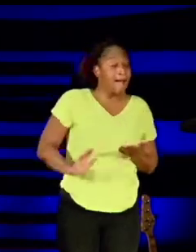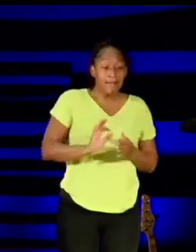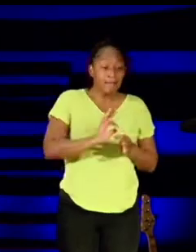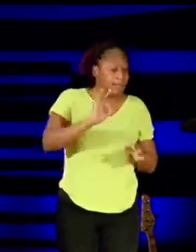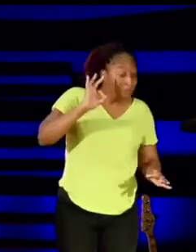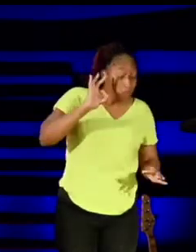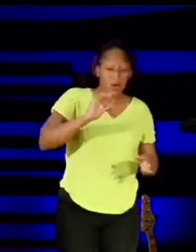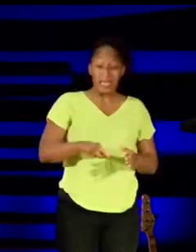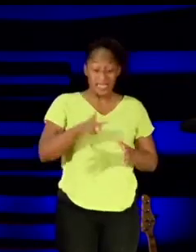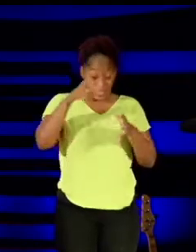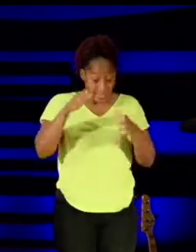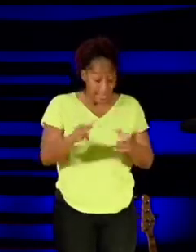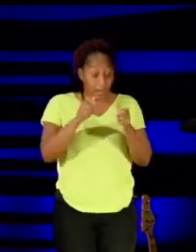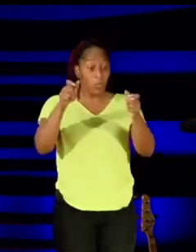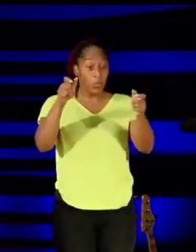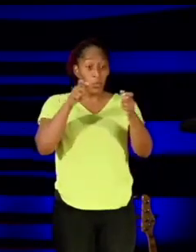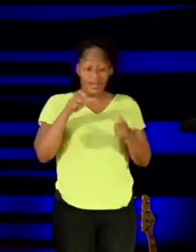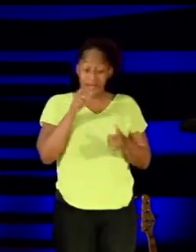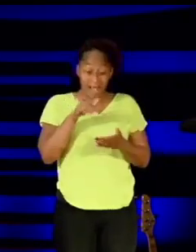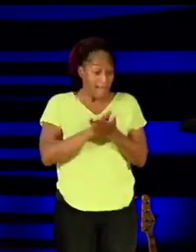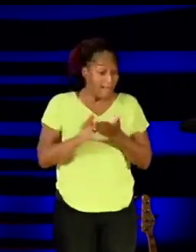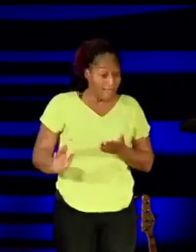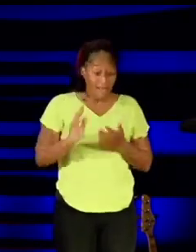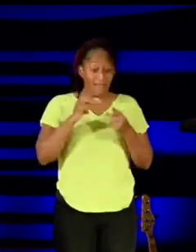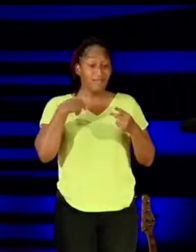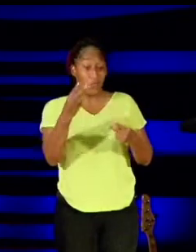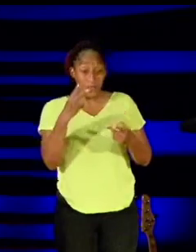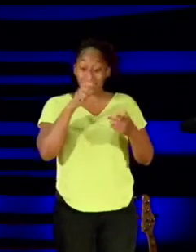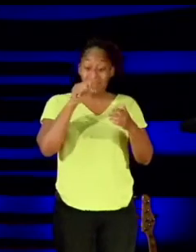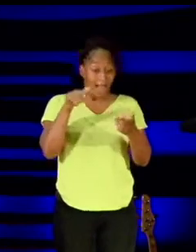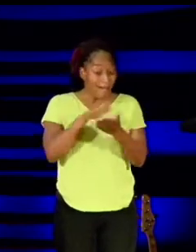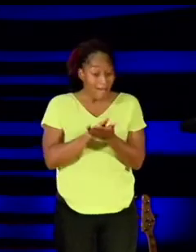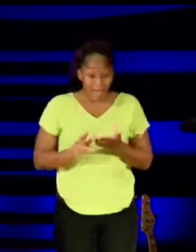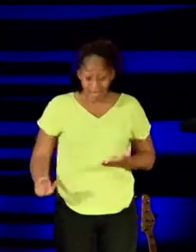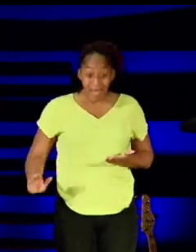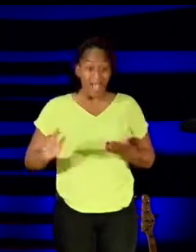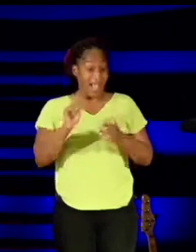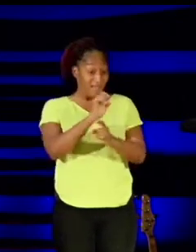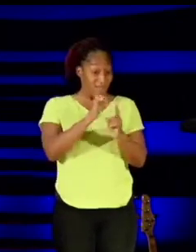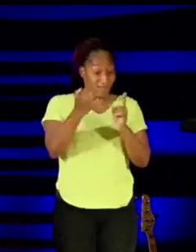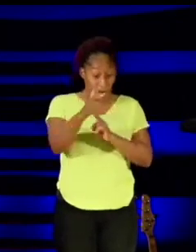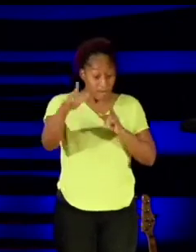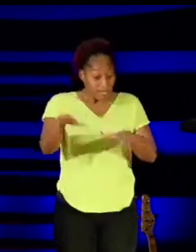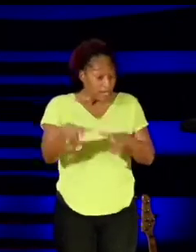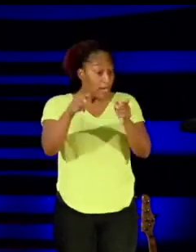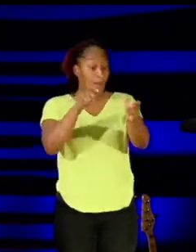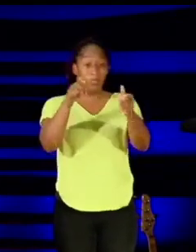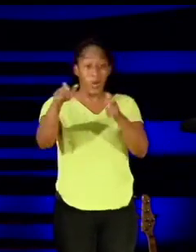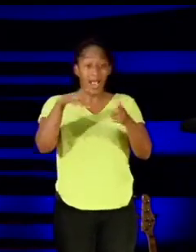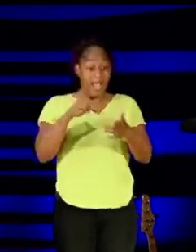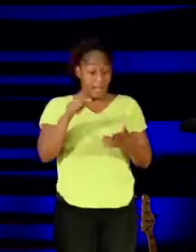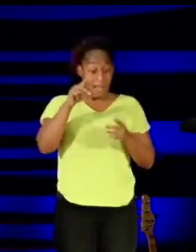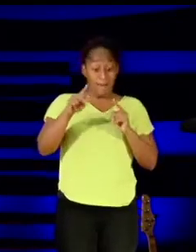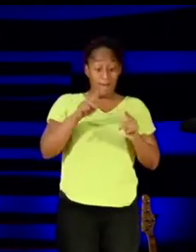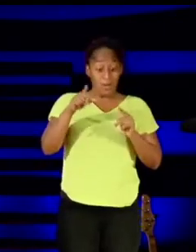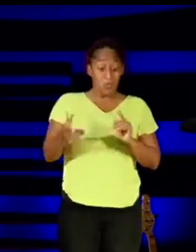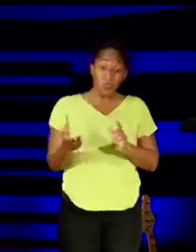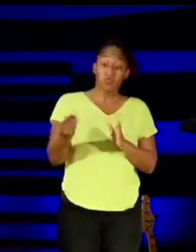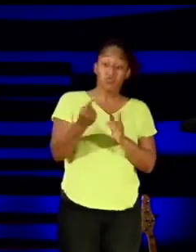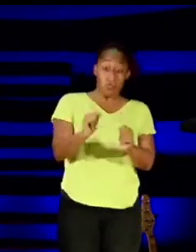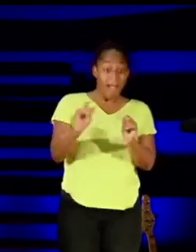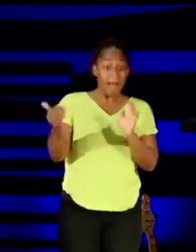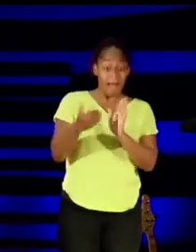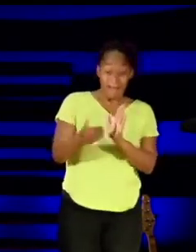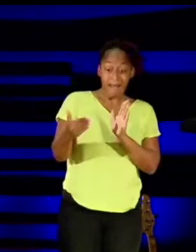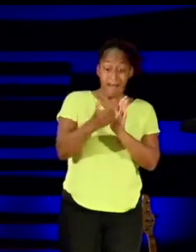unclean voices, some unclean environments, and some unclean repeat offenders that are trying to injure